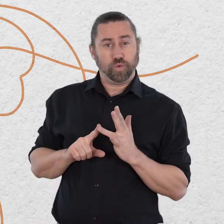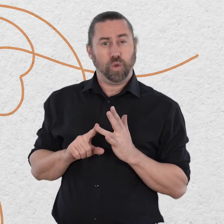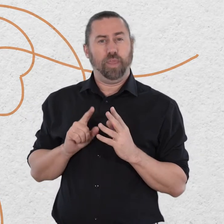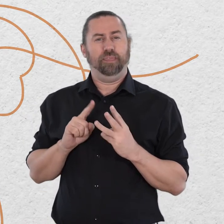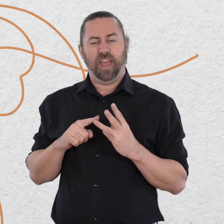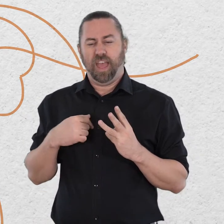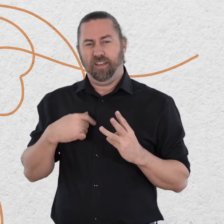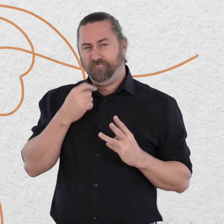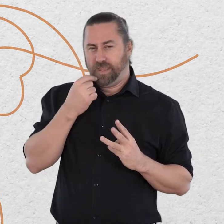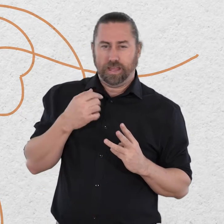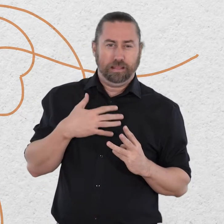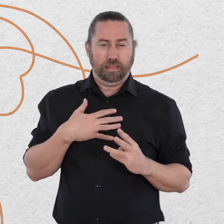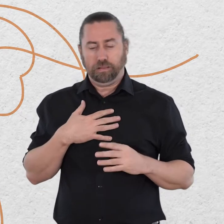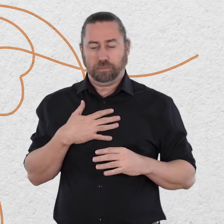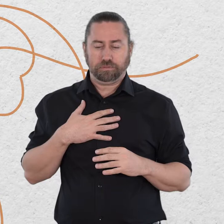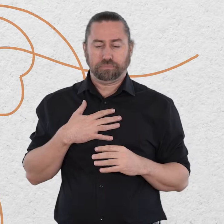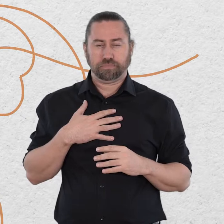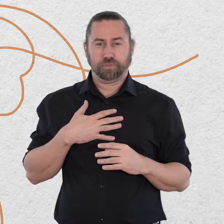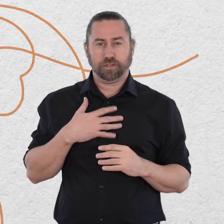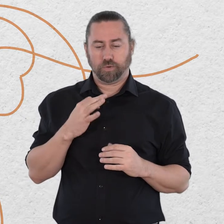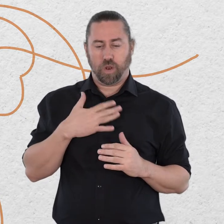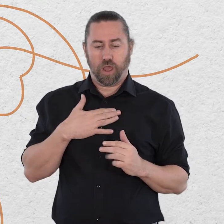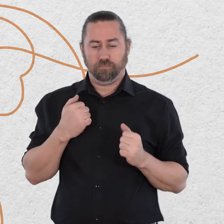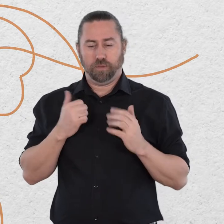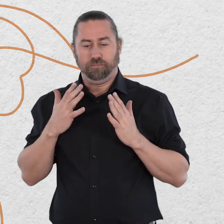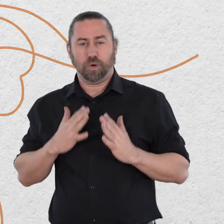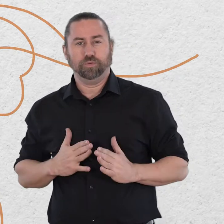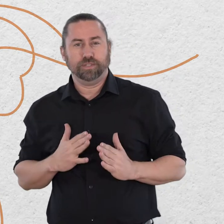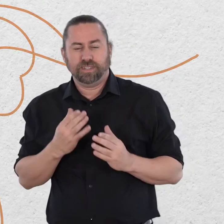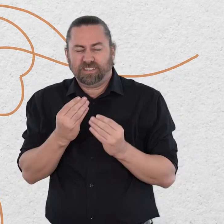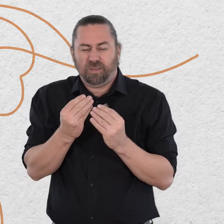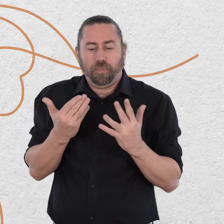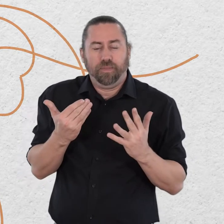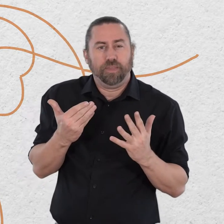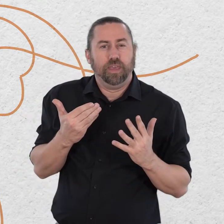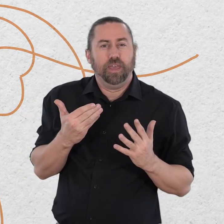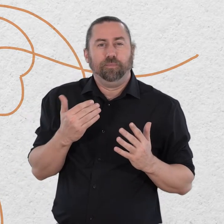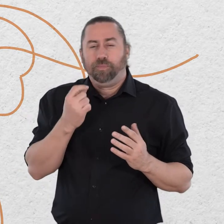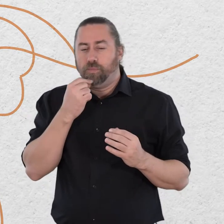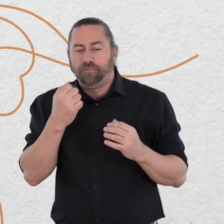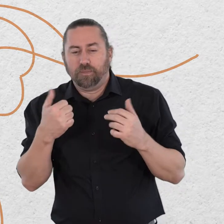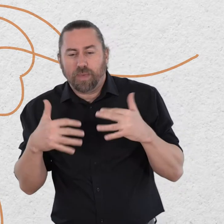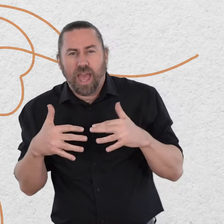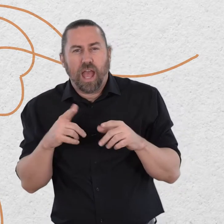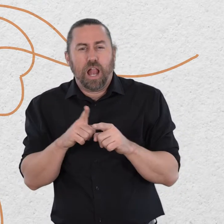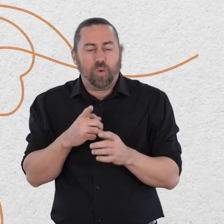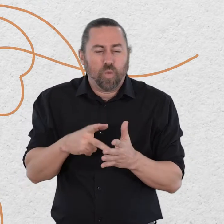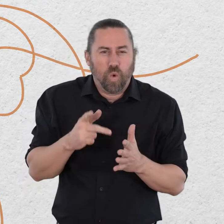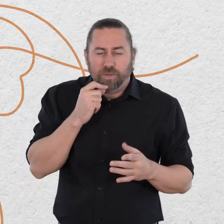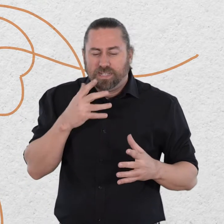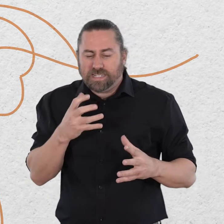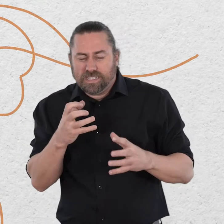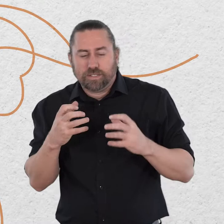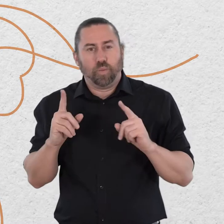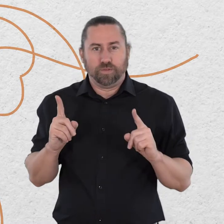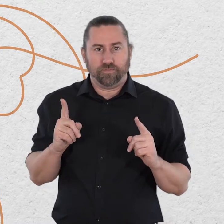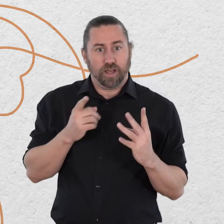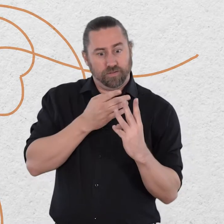difficult relationship with that you either dislike or you find painful or hard to be with i'm going to meet